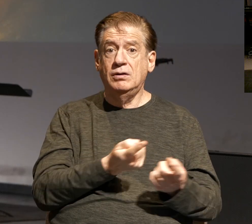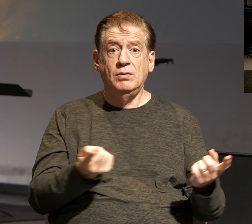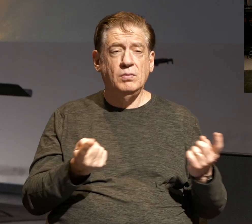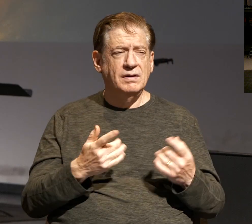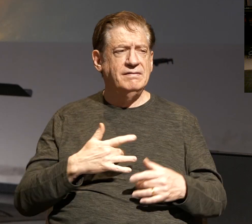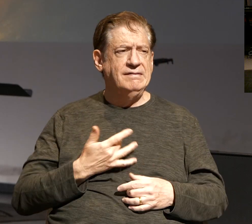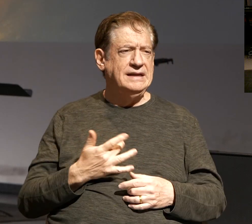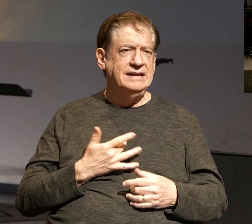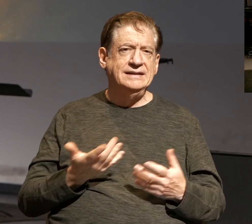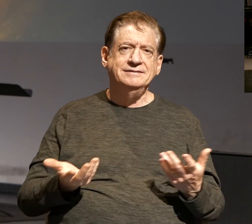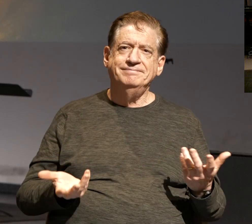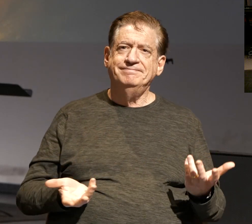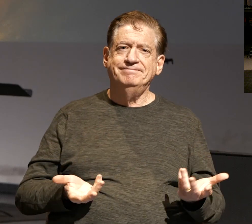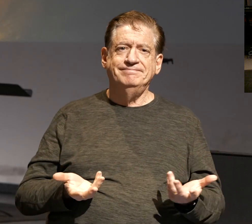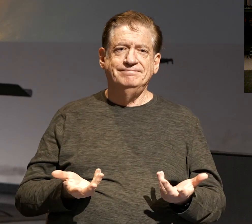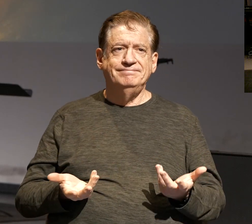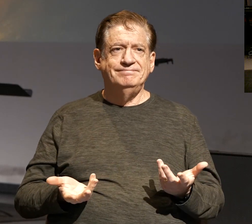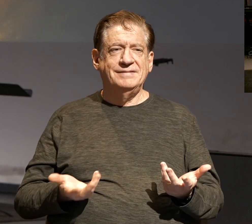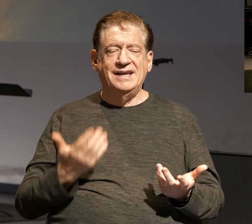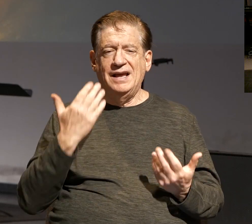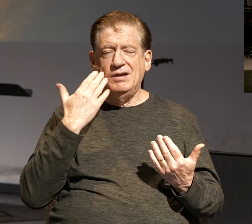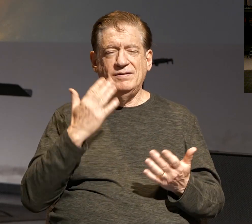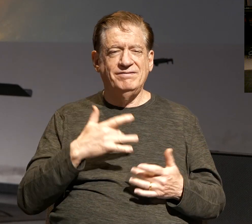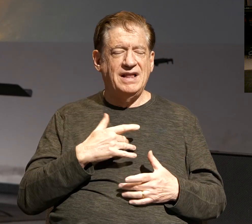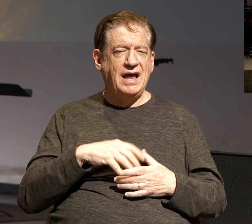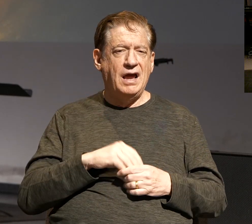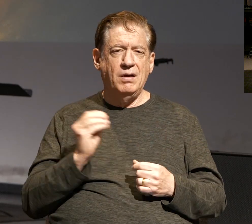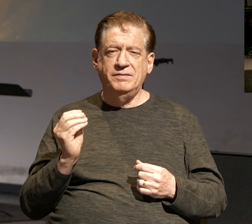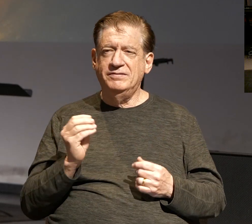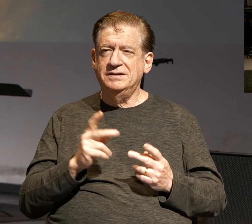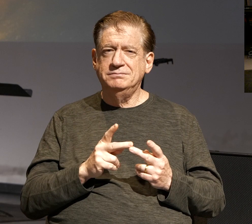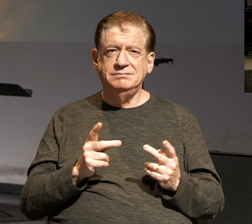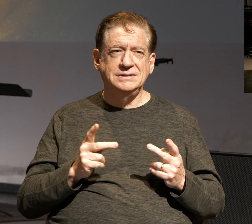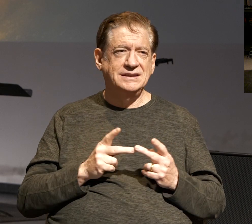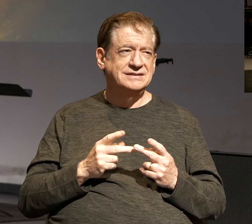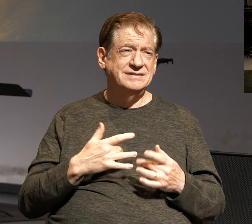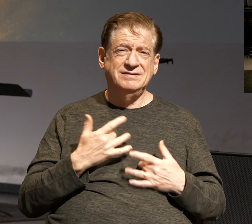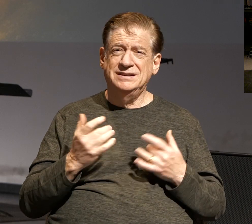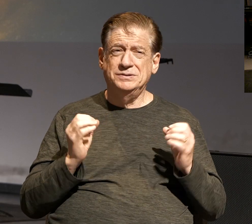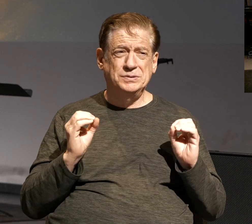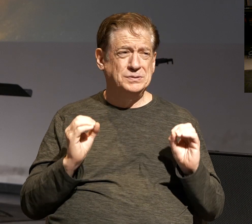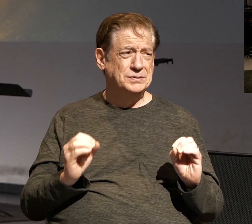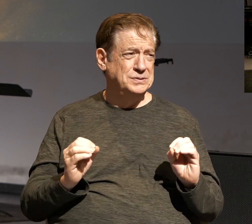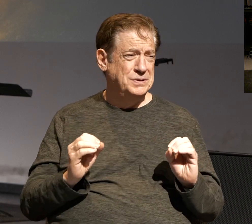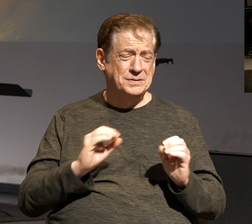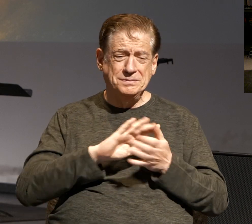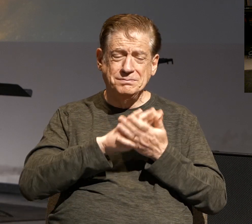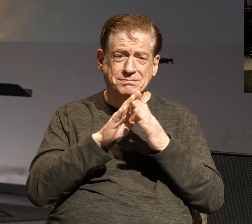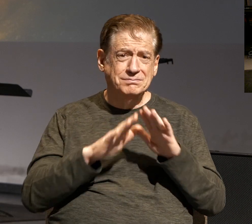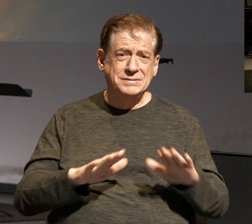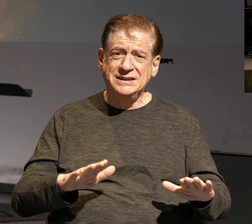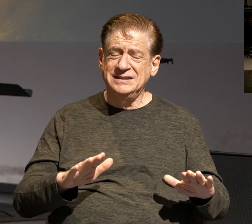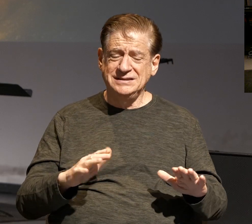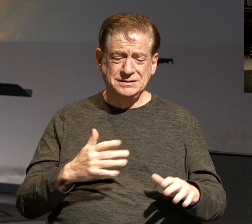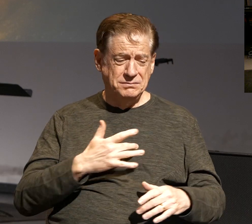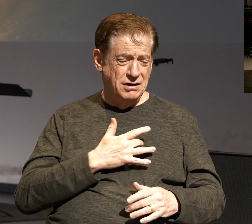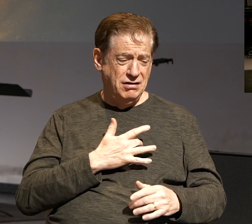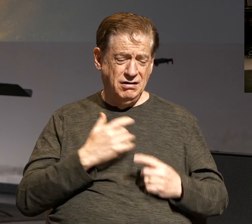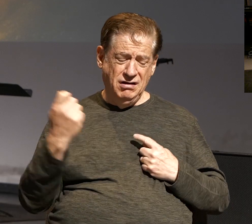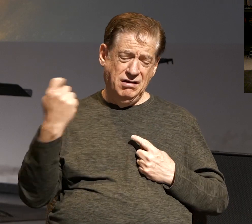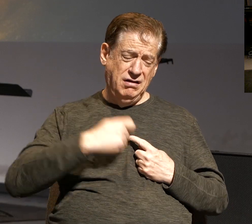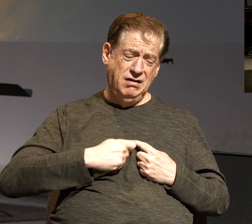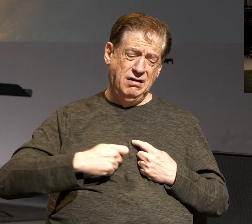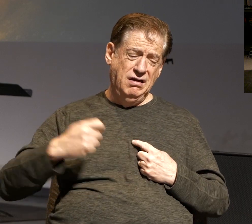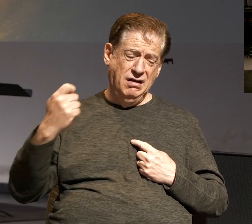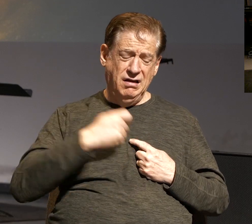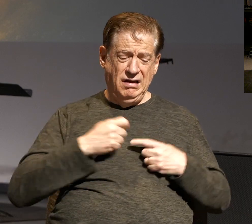feeling out of place, that is feeling like there is no peace, that there is just heart-pounding anxiety all the